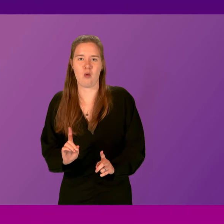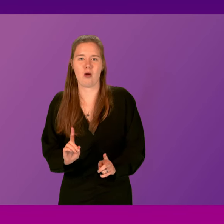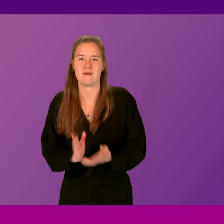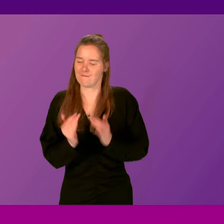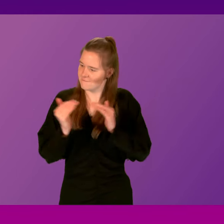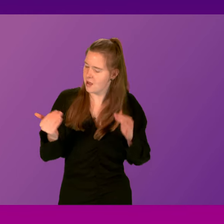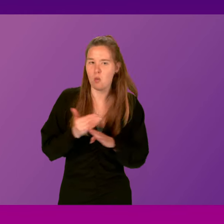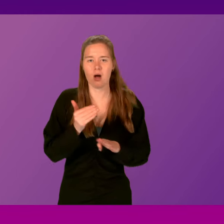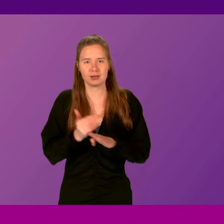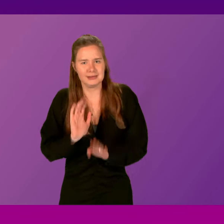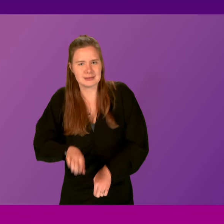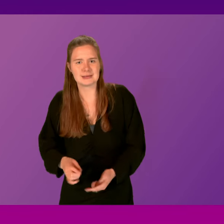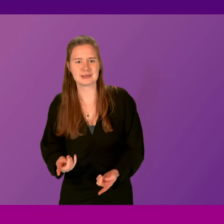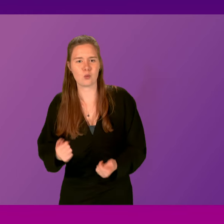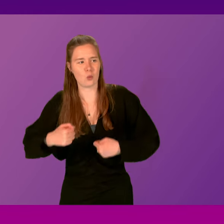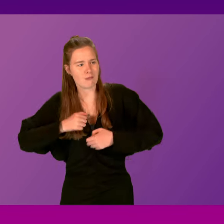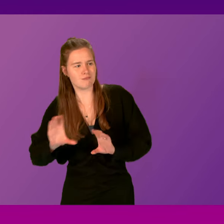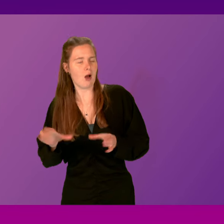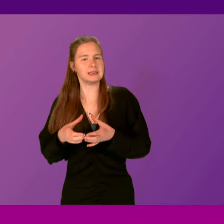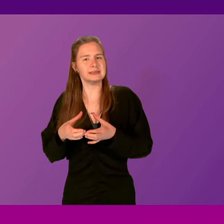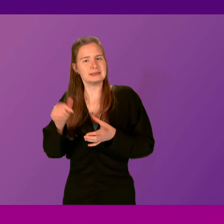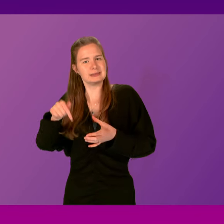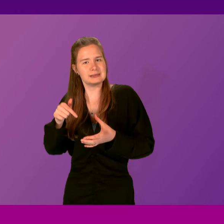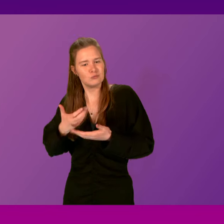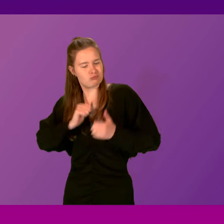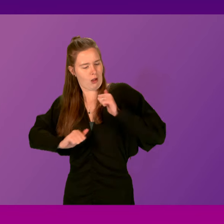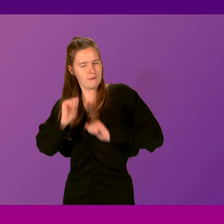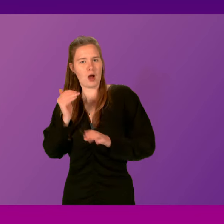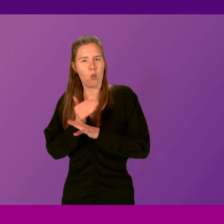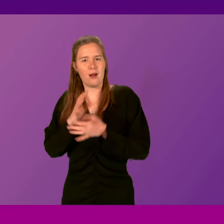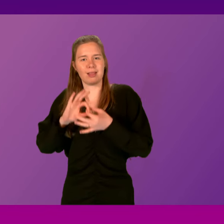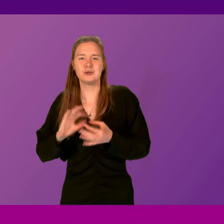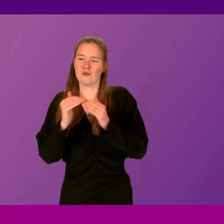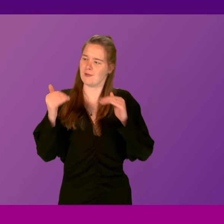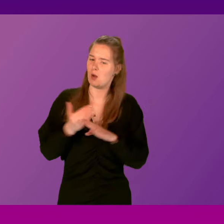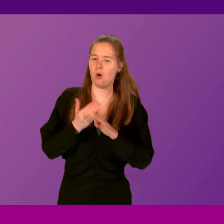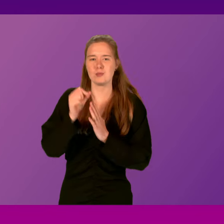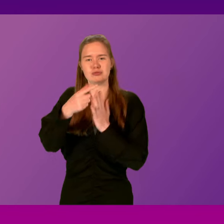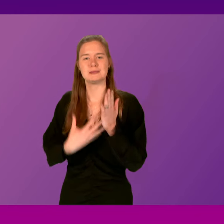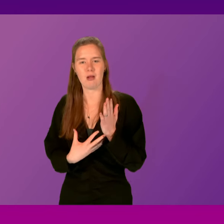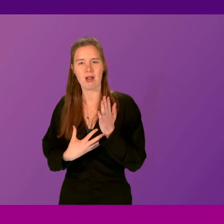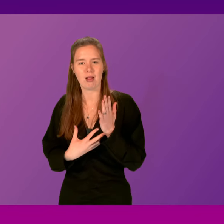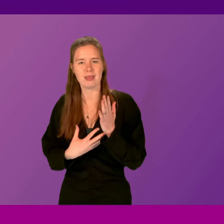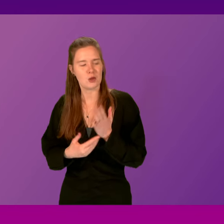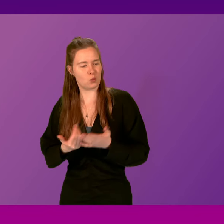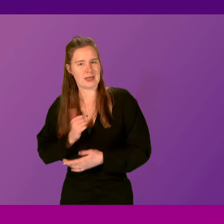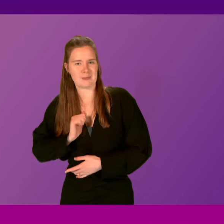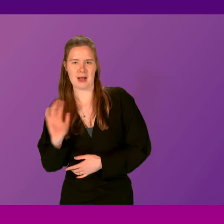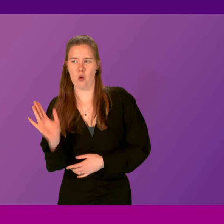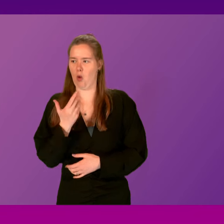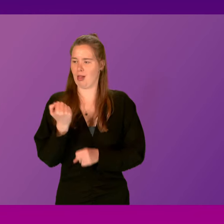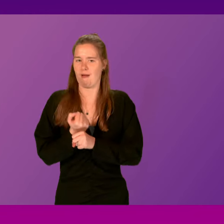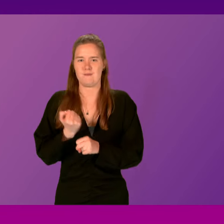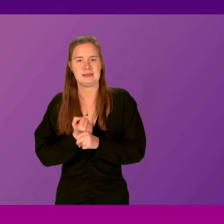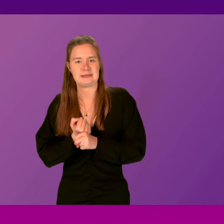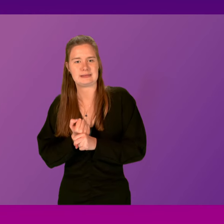fair work. We are the party that is proud of the work that we've done in relation to fair work principles that we expect everybody, including the government, of course,